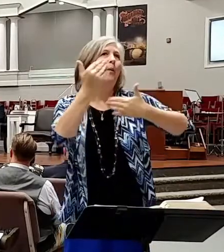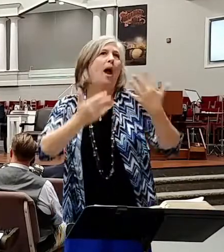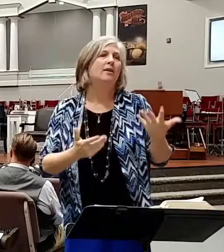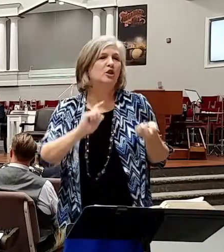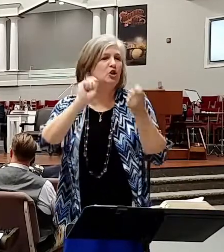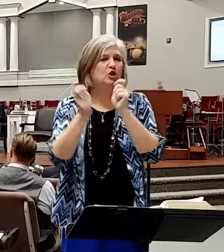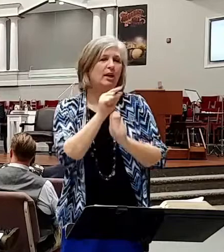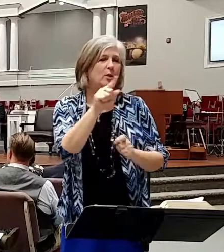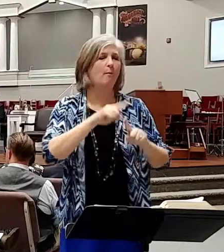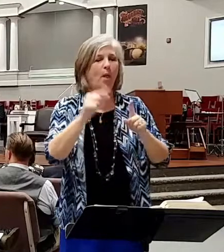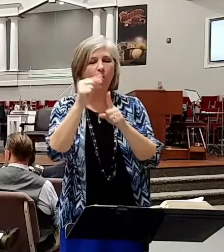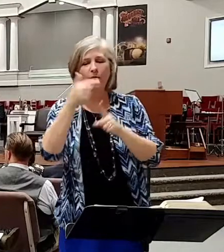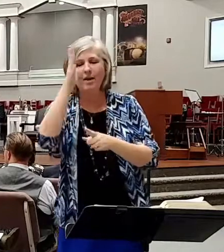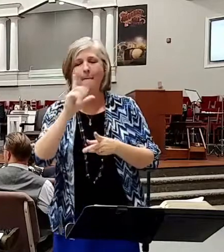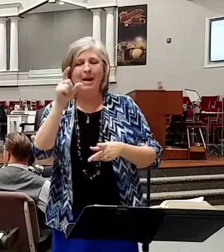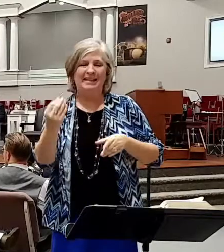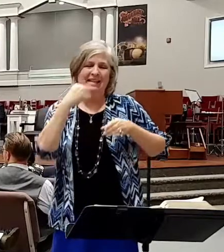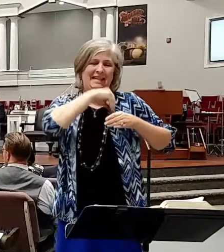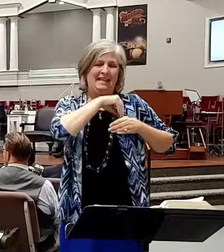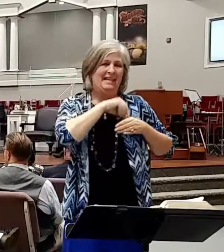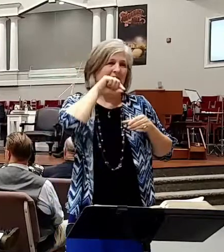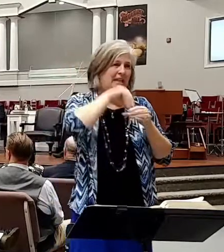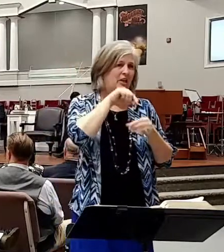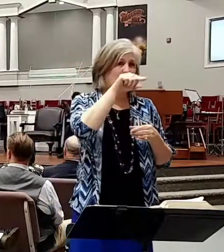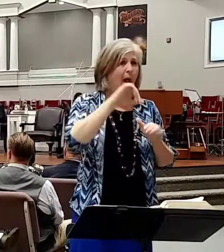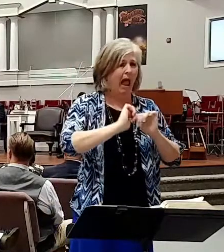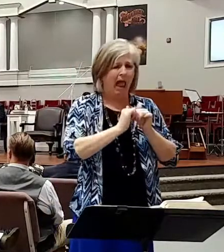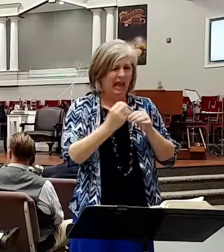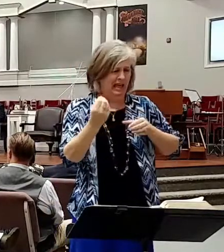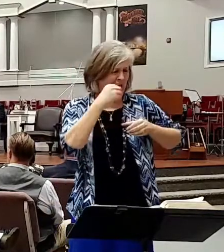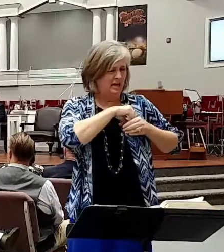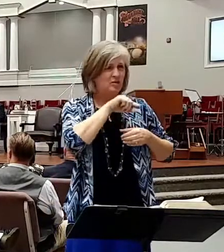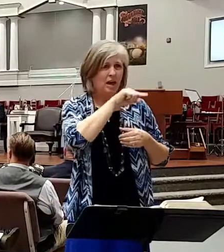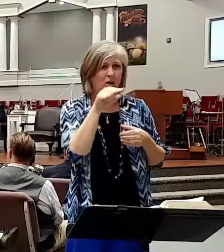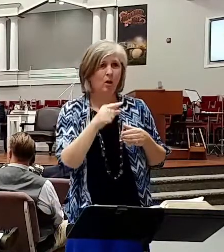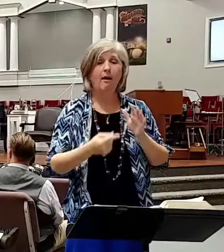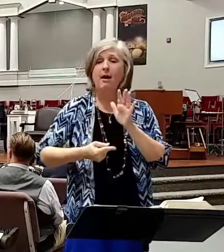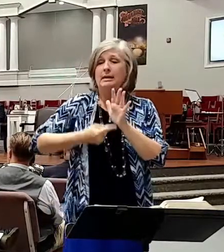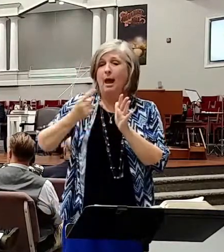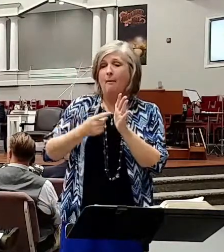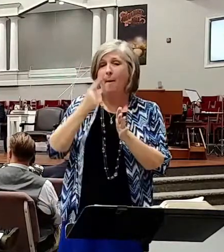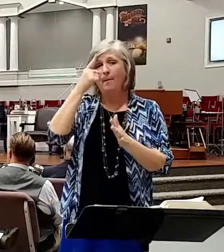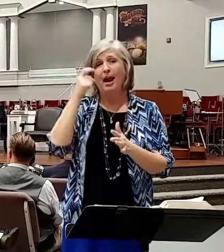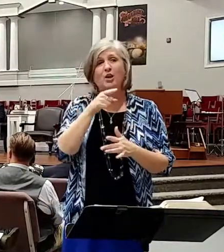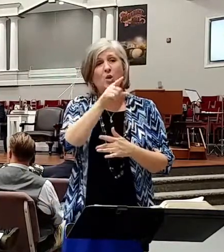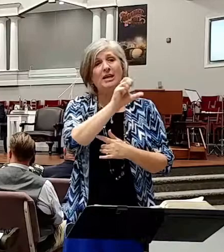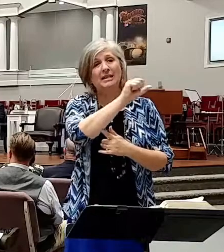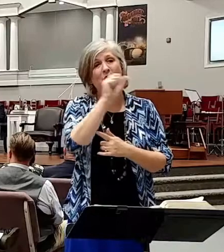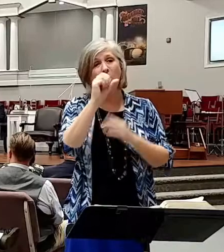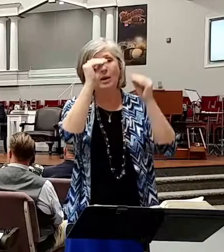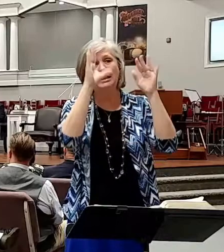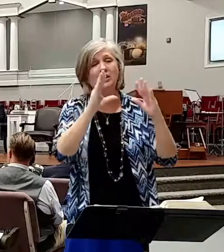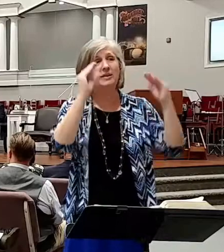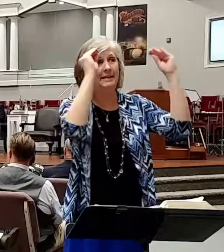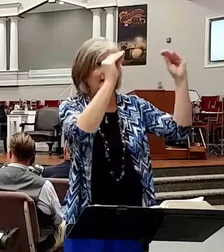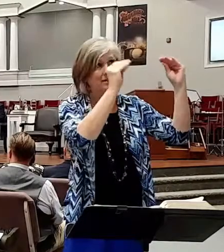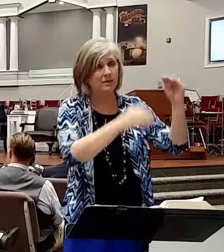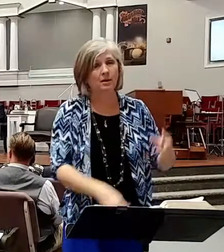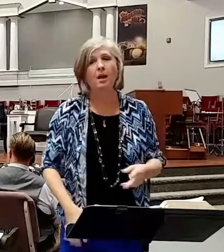the Word of God that's got to get inside of you. And you know how it gets inside of you? Sometimes because your Sunday school teacher teaches it and your pastor gets up and preaches